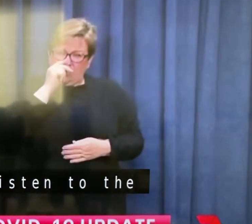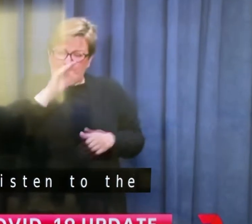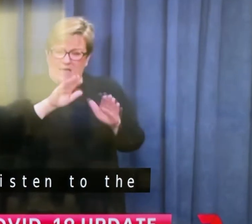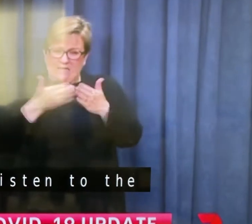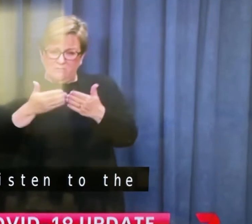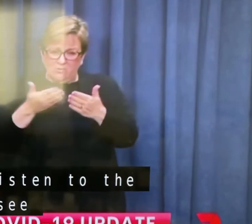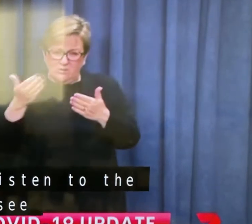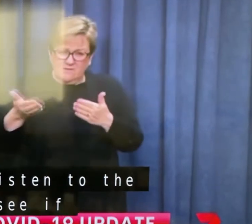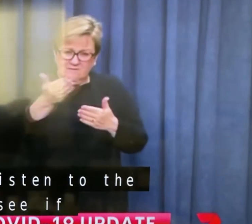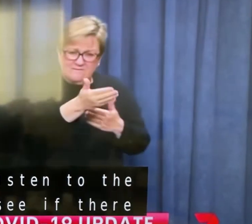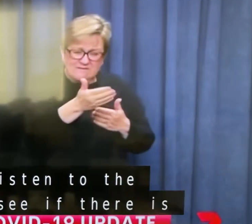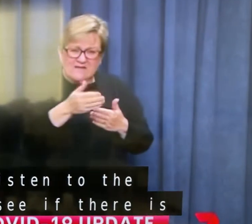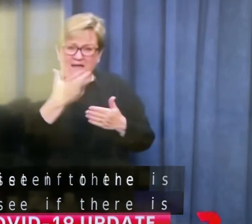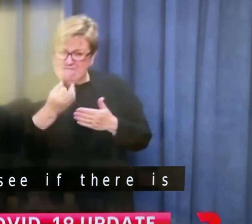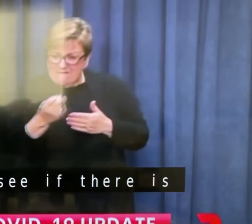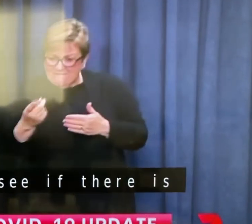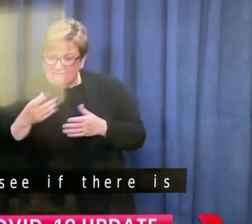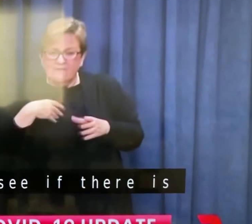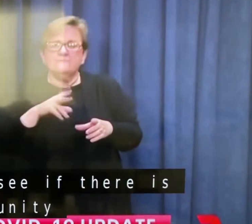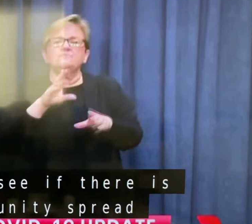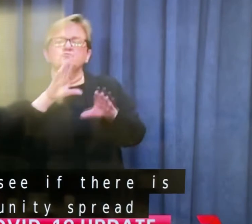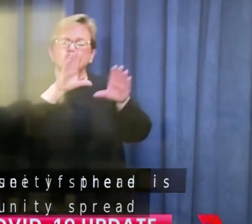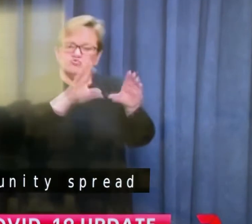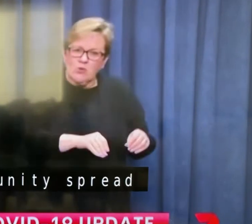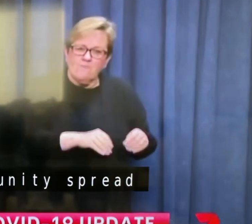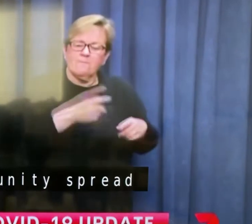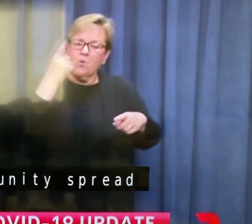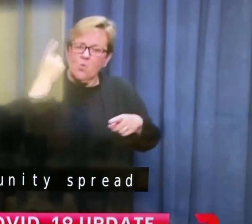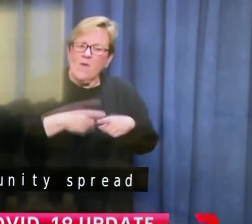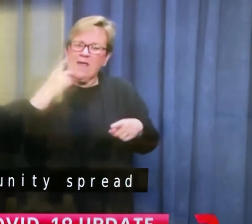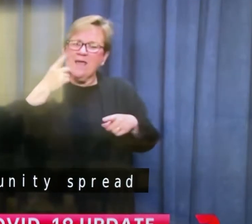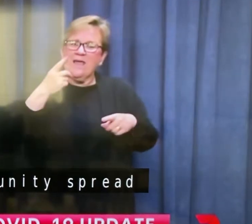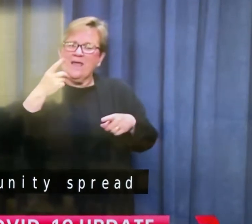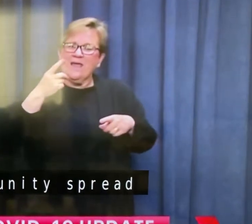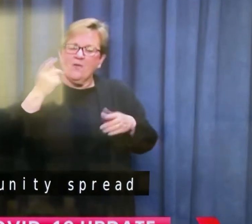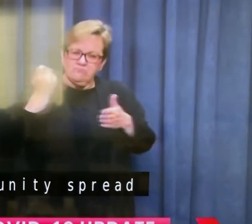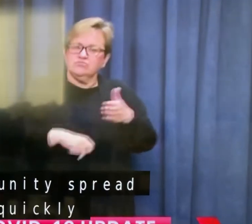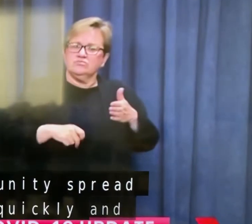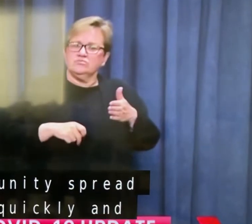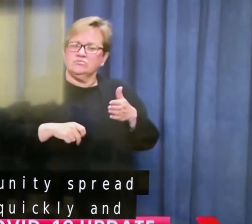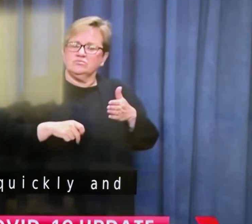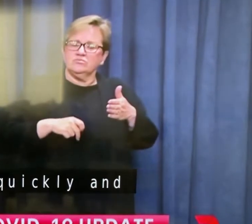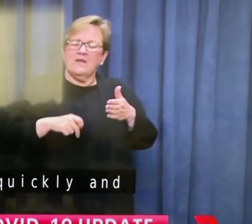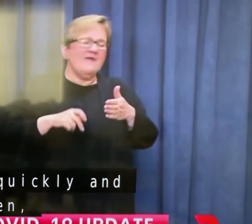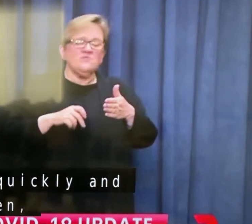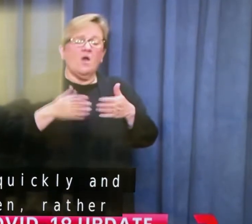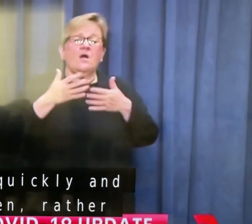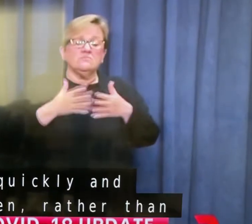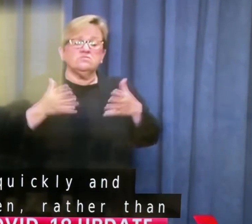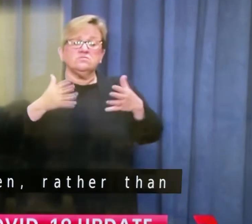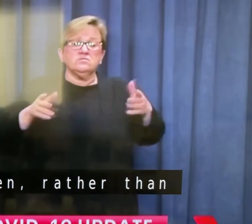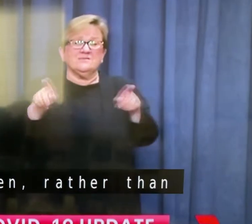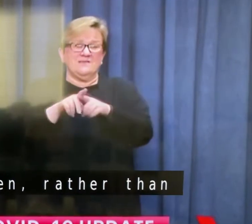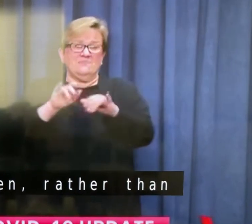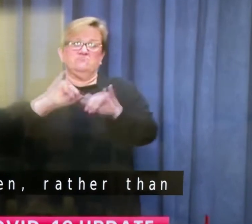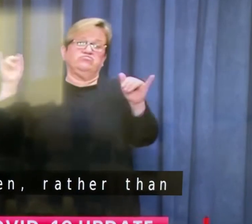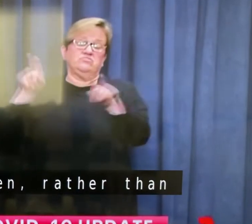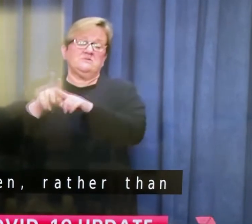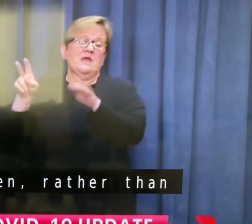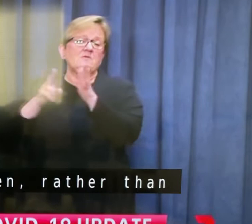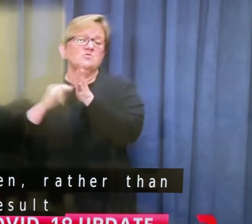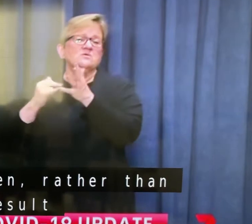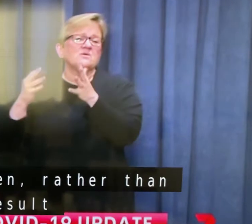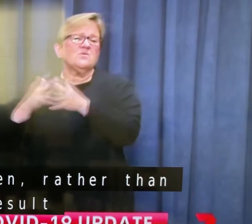spread and try and kill it quickly and efficiently right then rather than let it drag on and result in potentially catastrophic consequences.